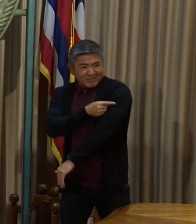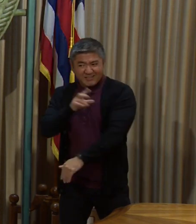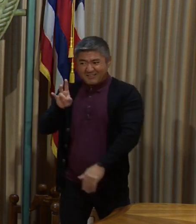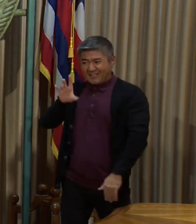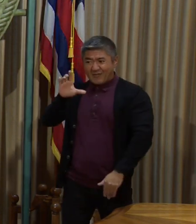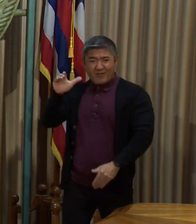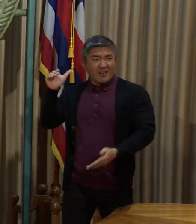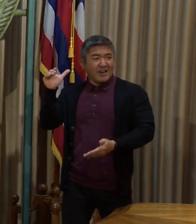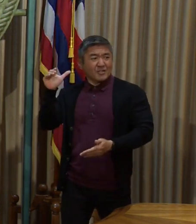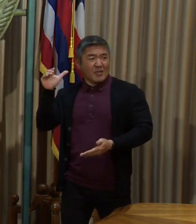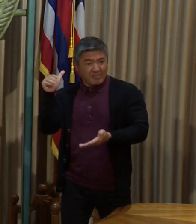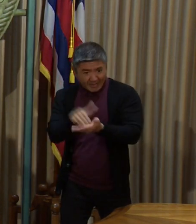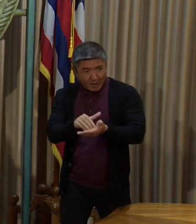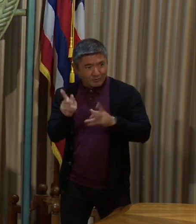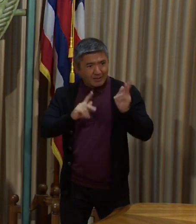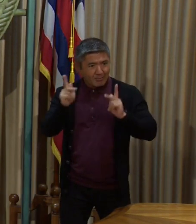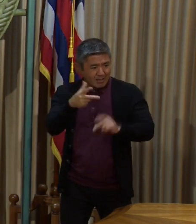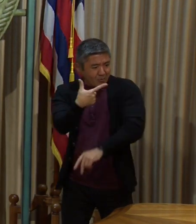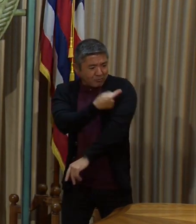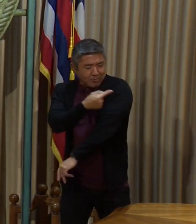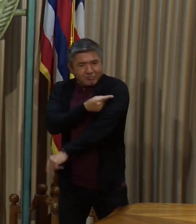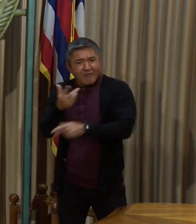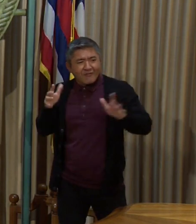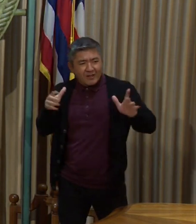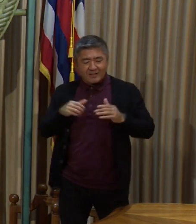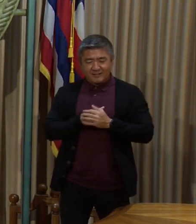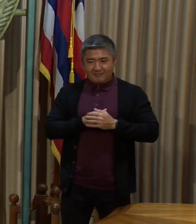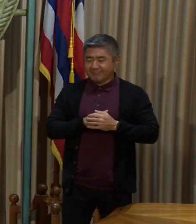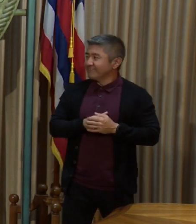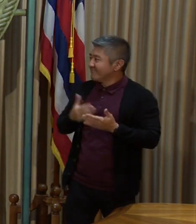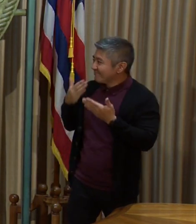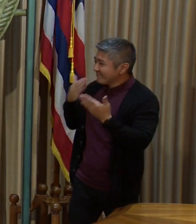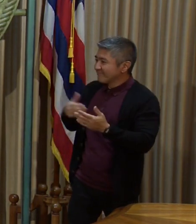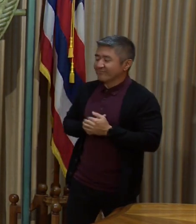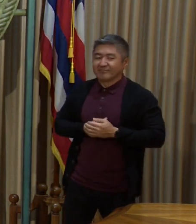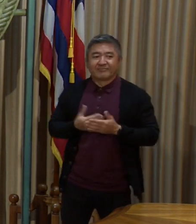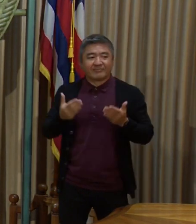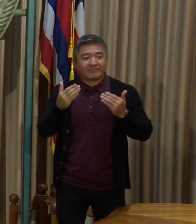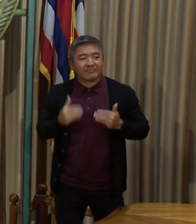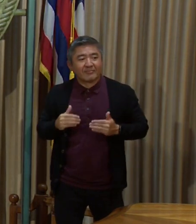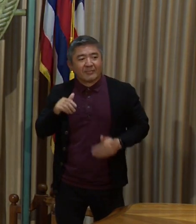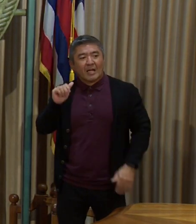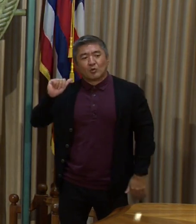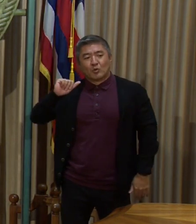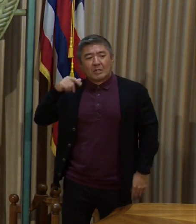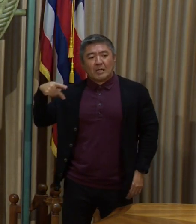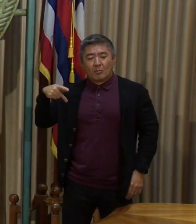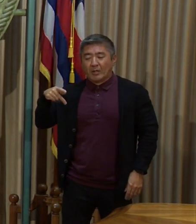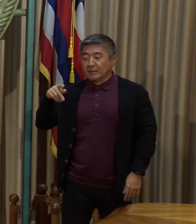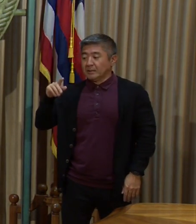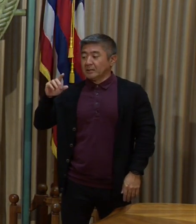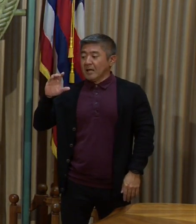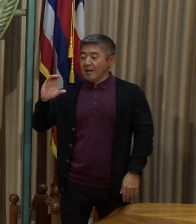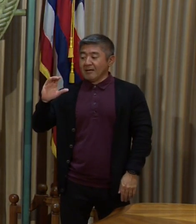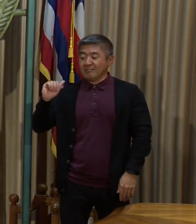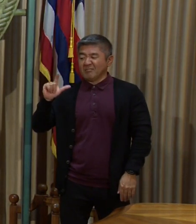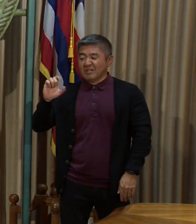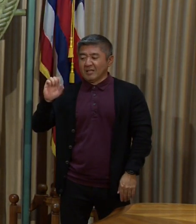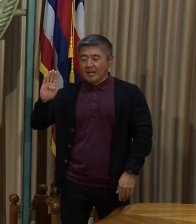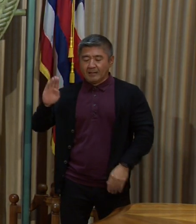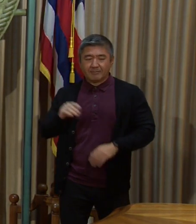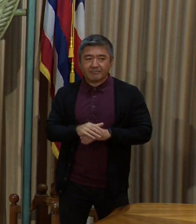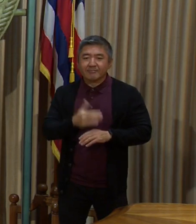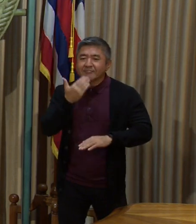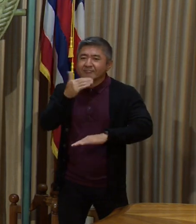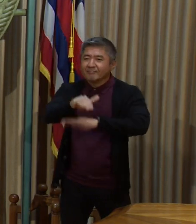already. Thank you very much, Lieutenant Governor. Going to Caleb Jones now, Associated Press. Caleb. Good afternoon. This is